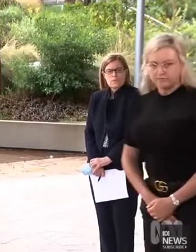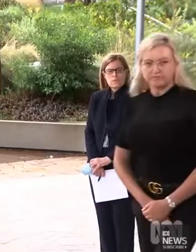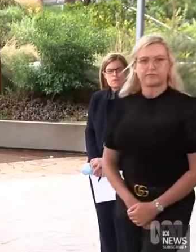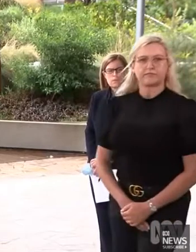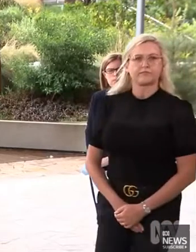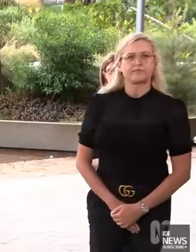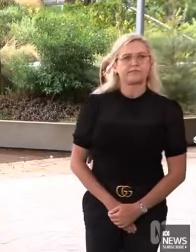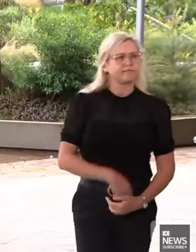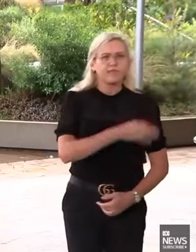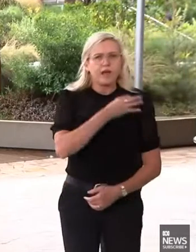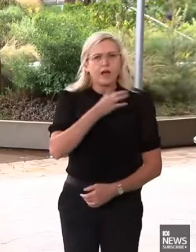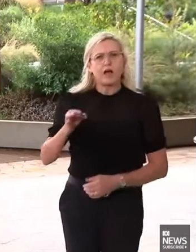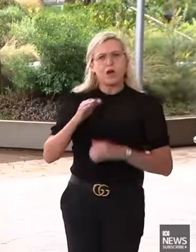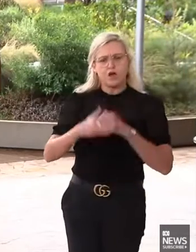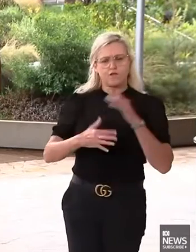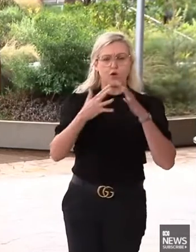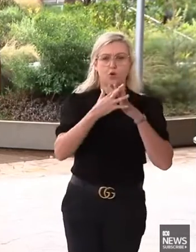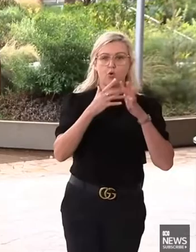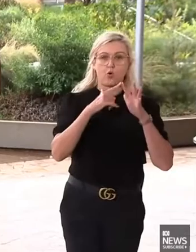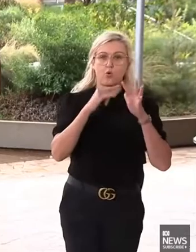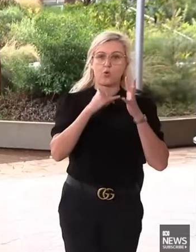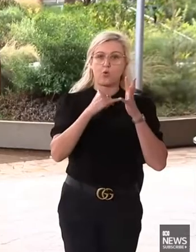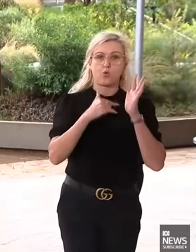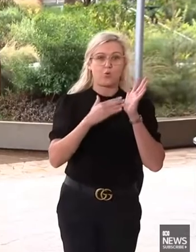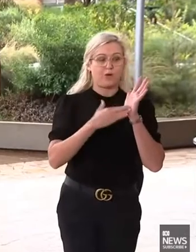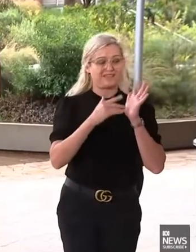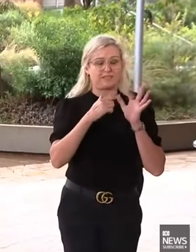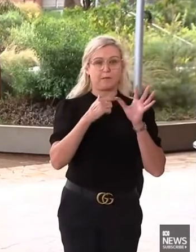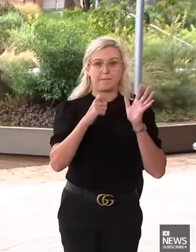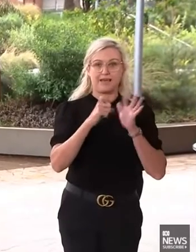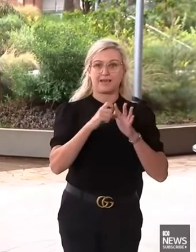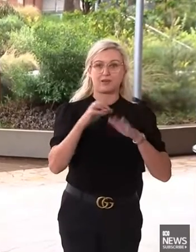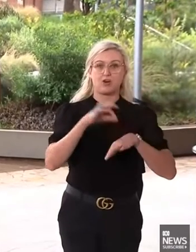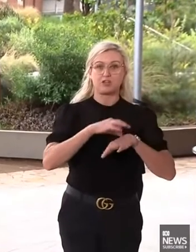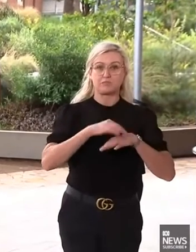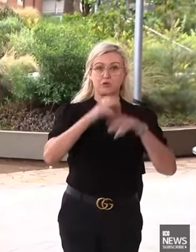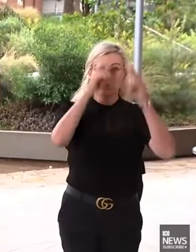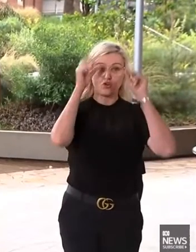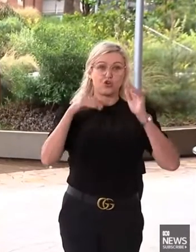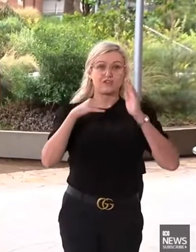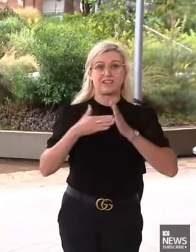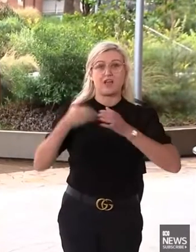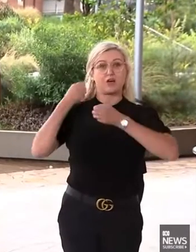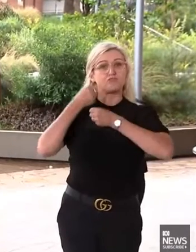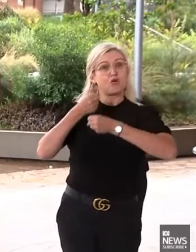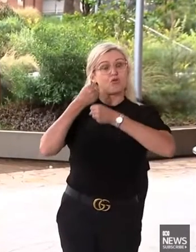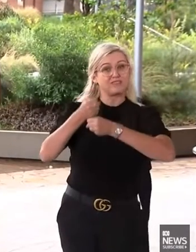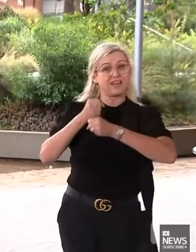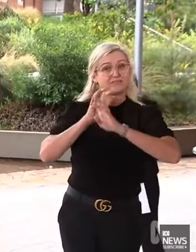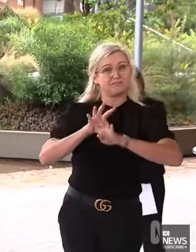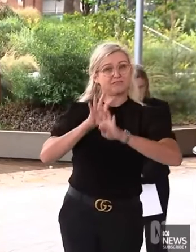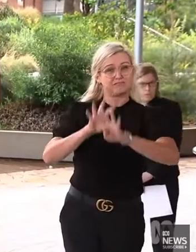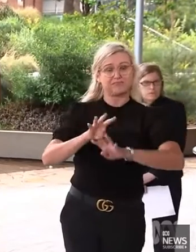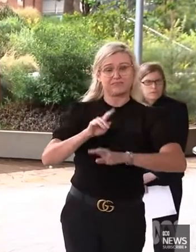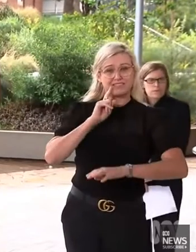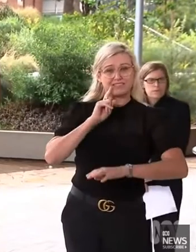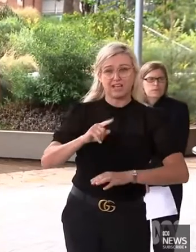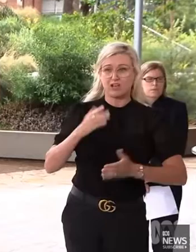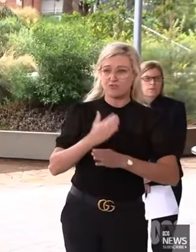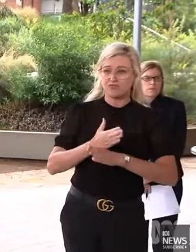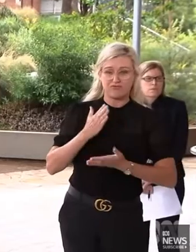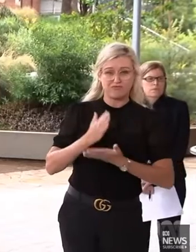being involved in the they're saying they've been forced to work with excessive amounts of over time, with the staff working on that hospital system. Do